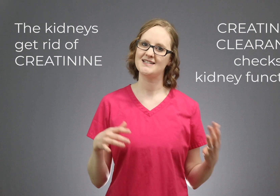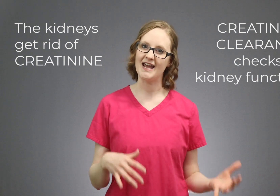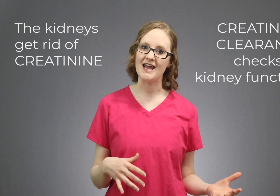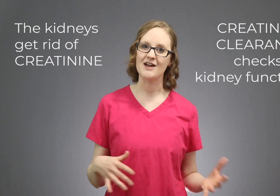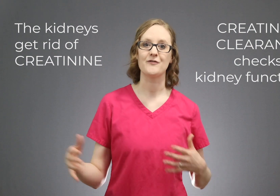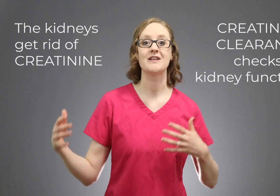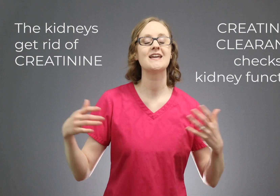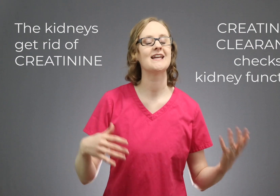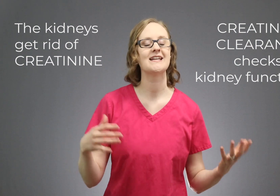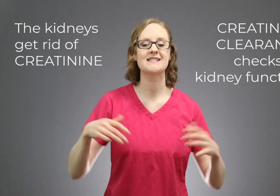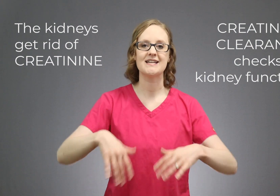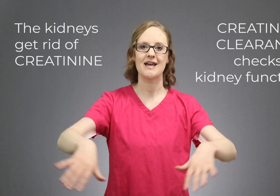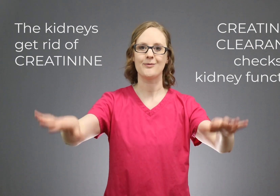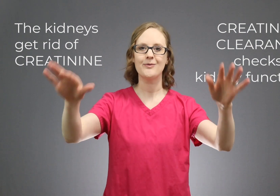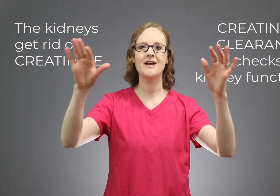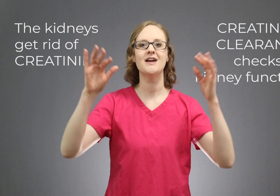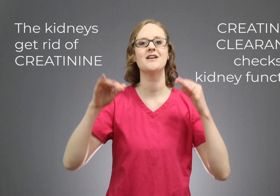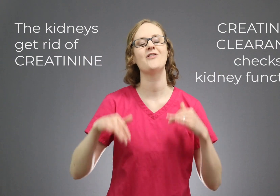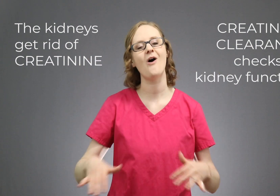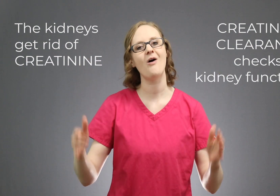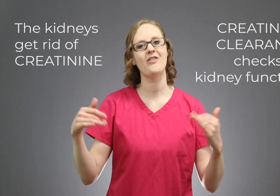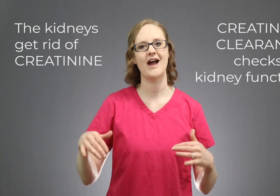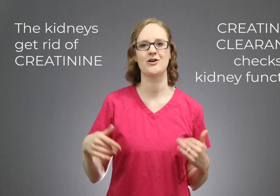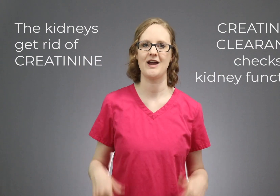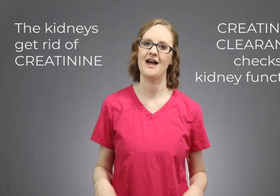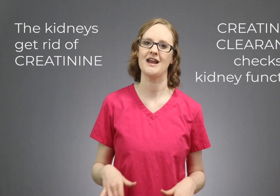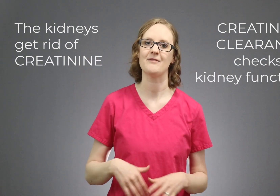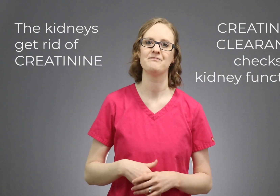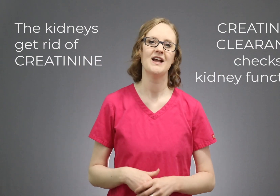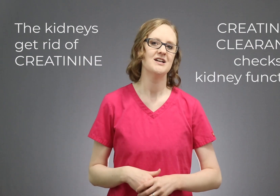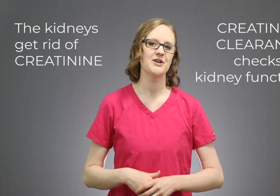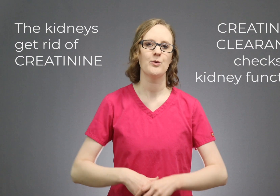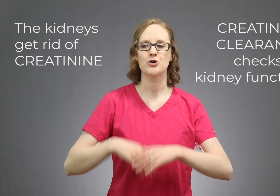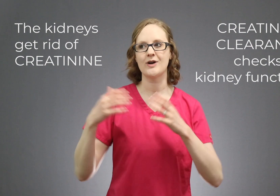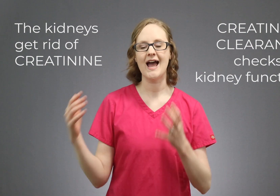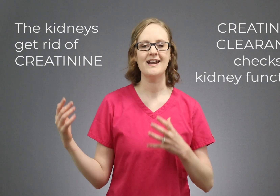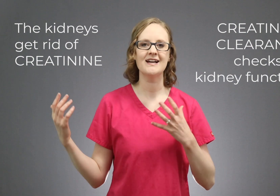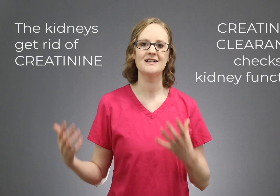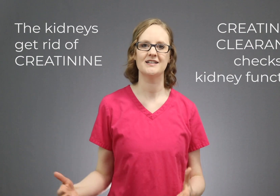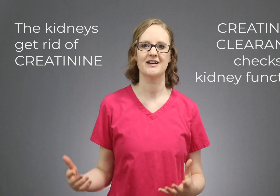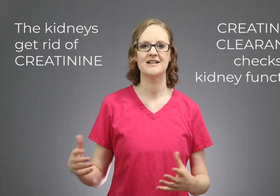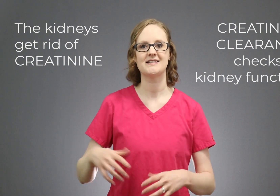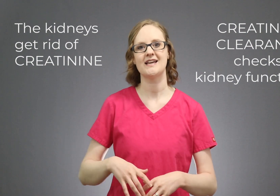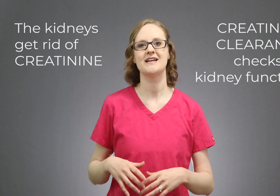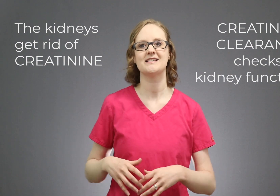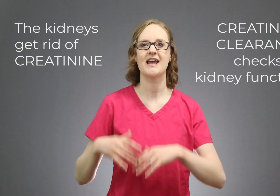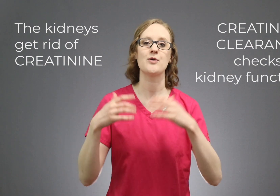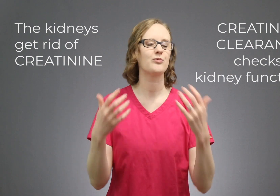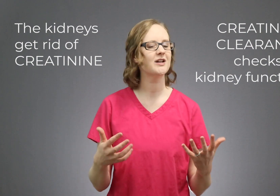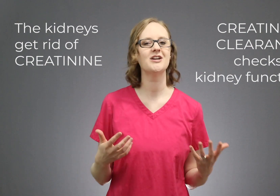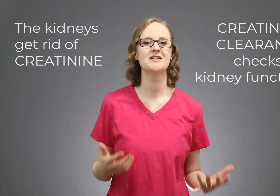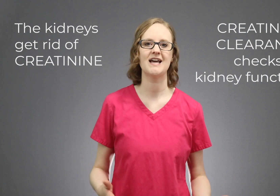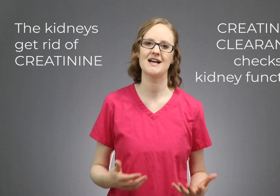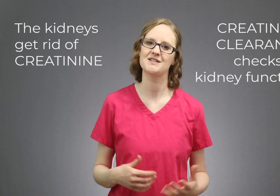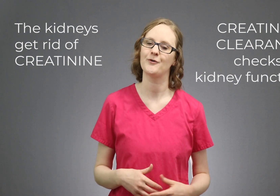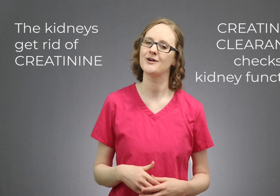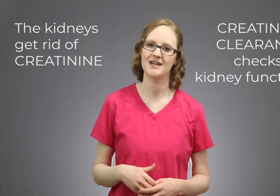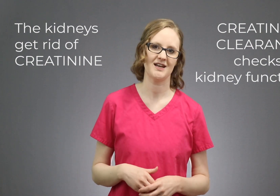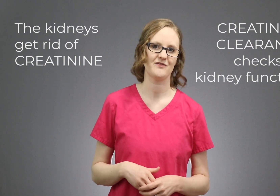it take for the kidneys to get rid of all that creatinine. So creatinine clearance is a really good test for kidney